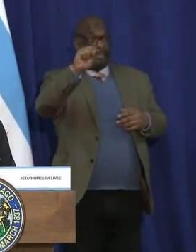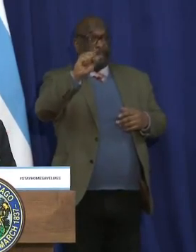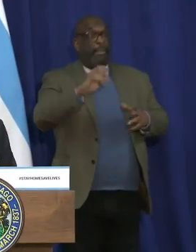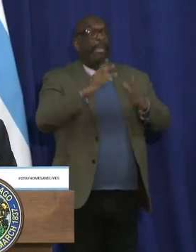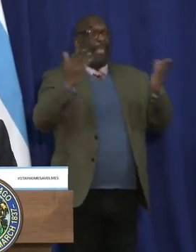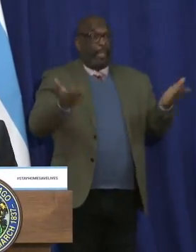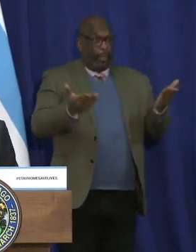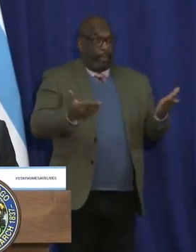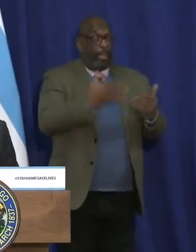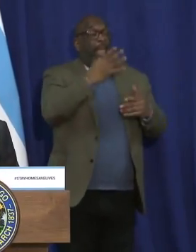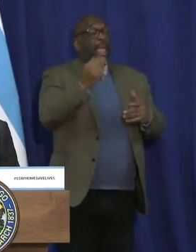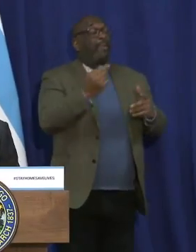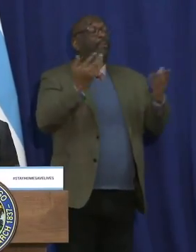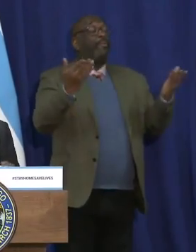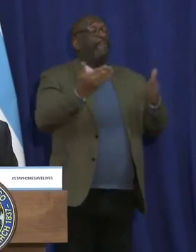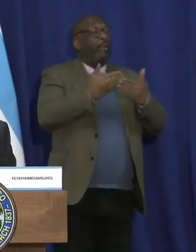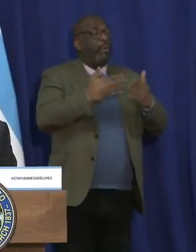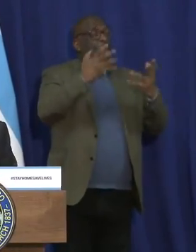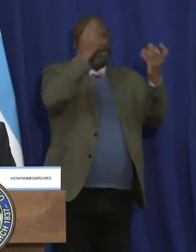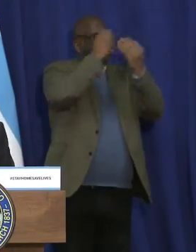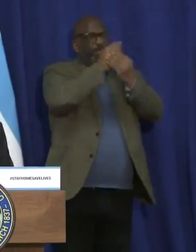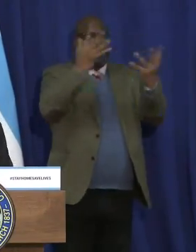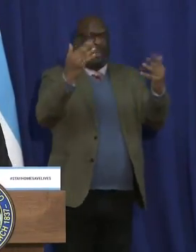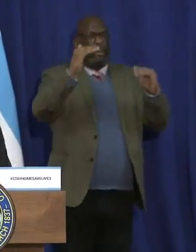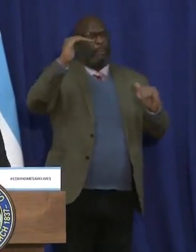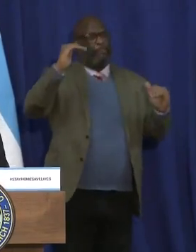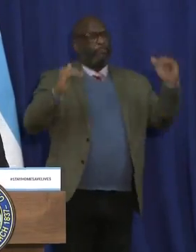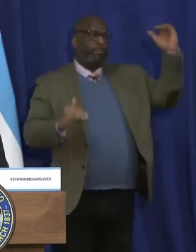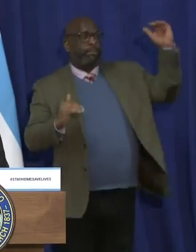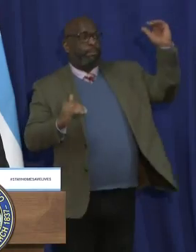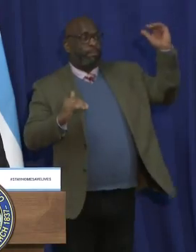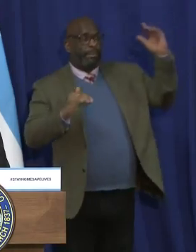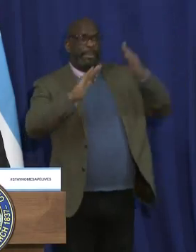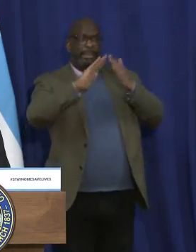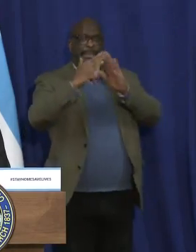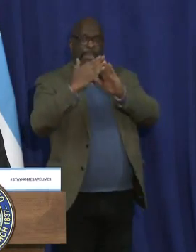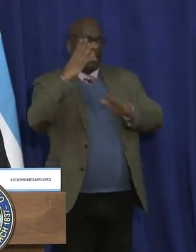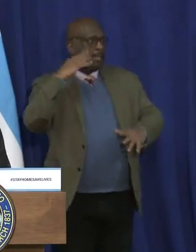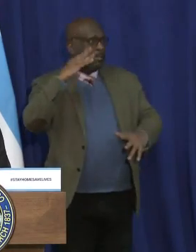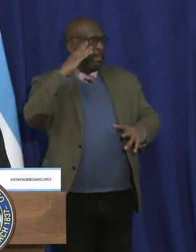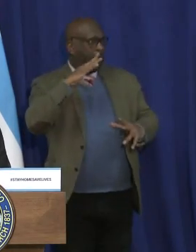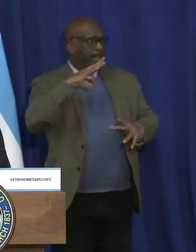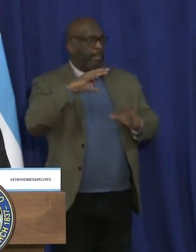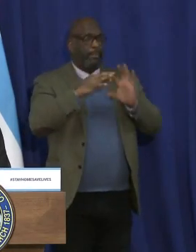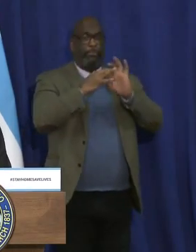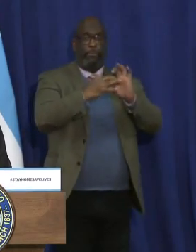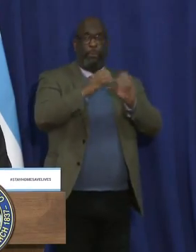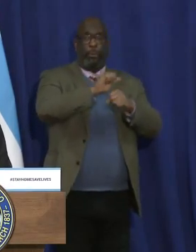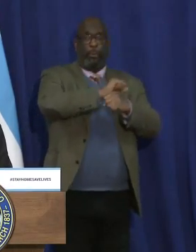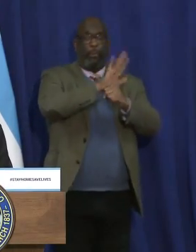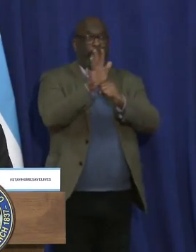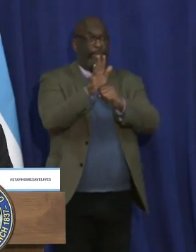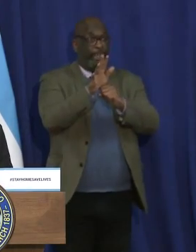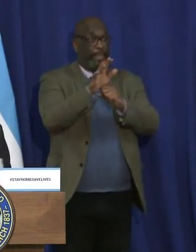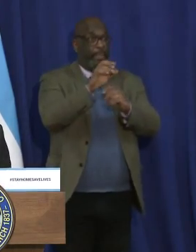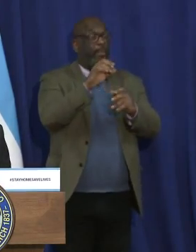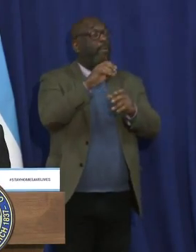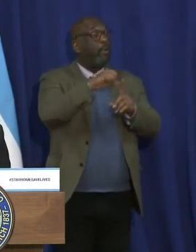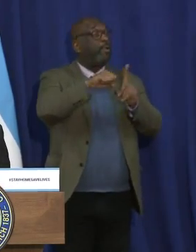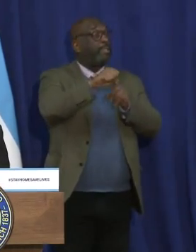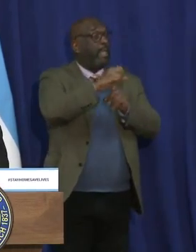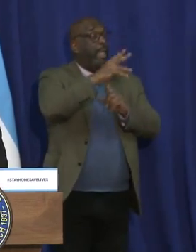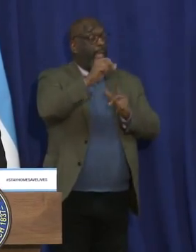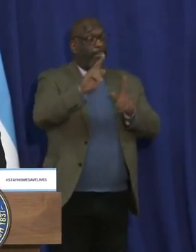announce the significant disparities that our cities experience with respect to COVID-19 cases and deaths.